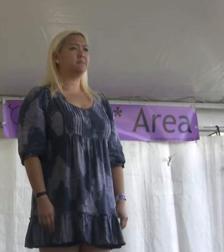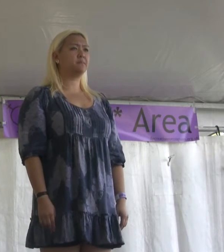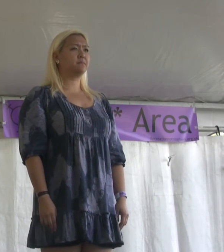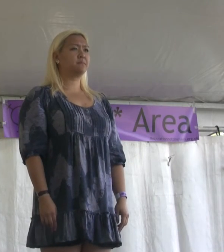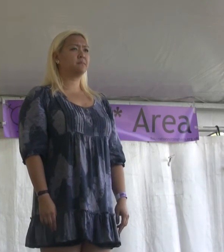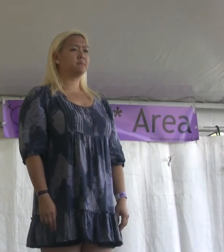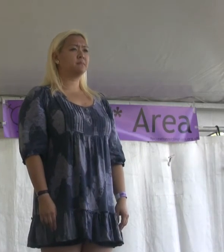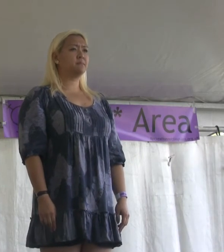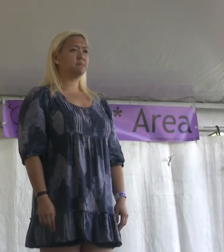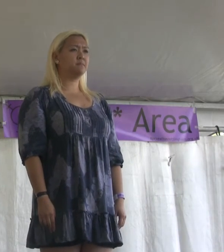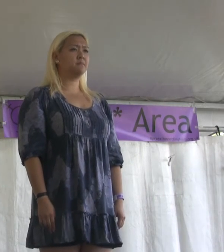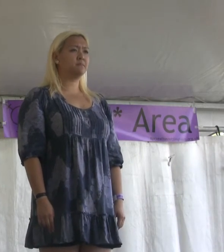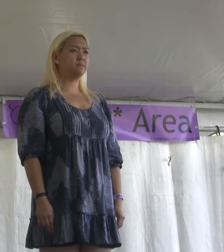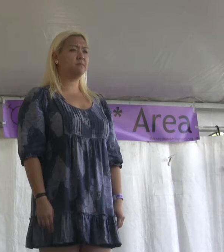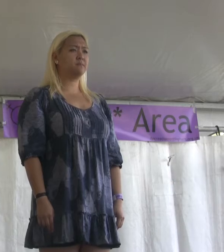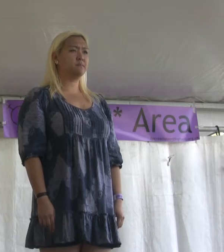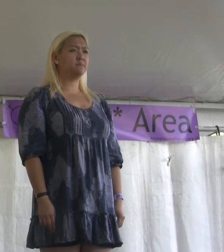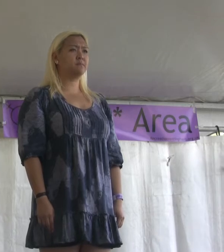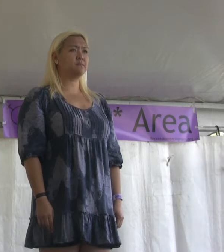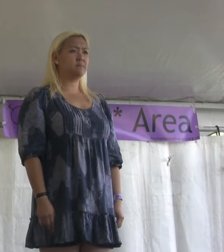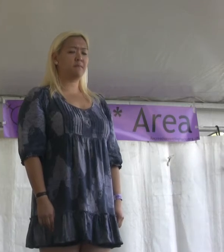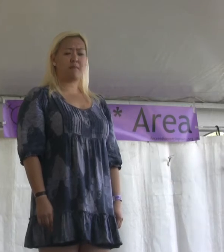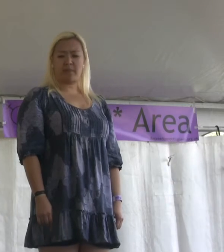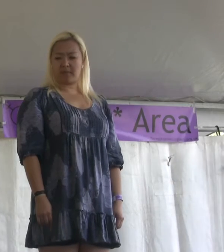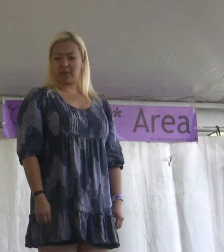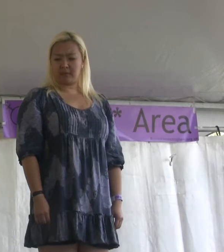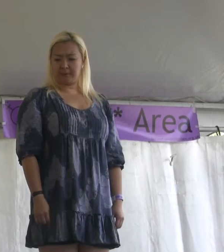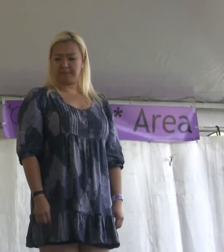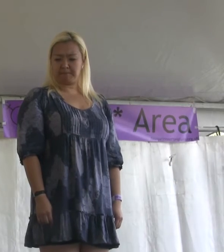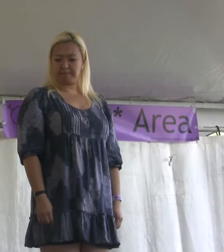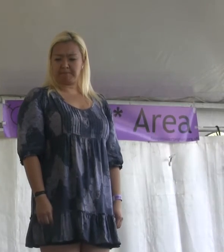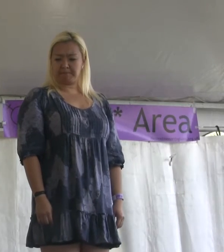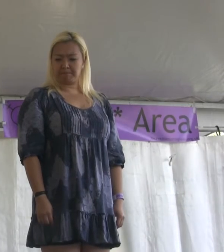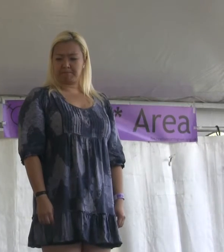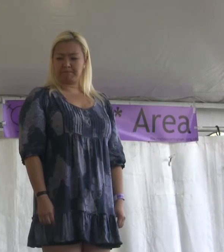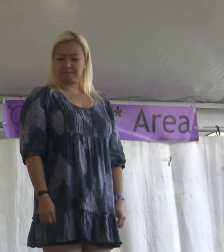continued To